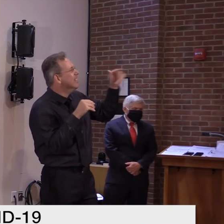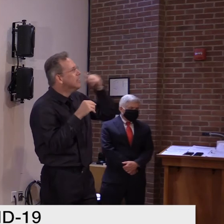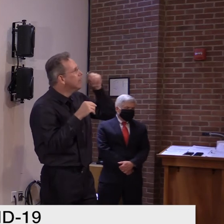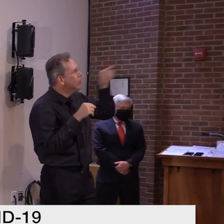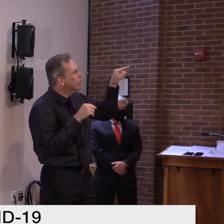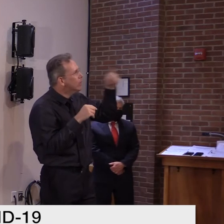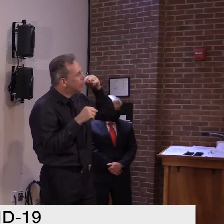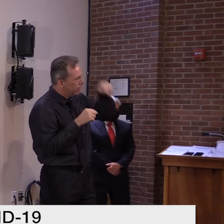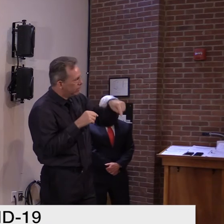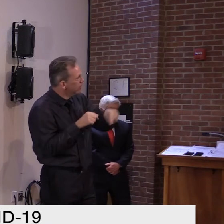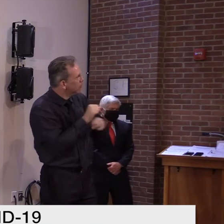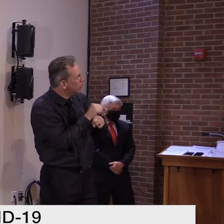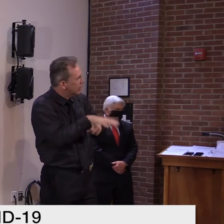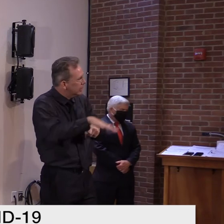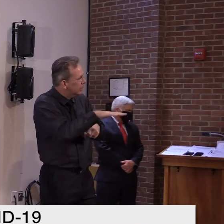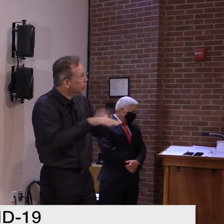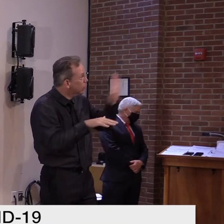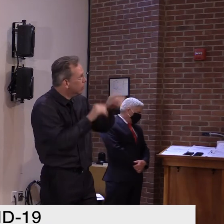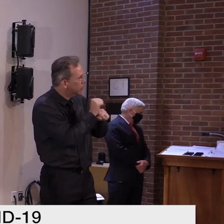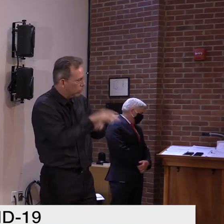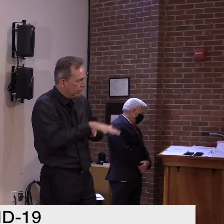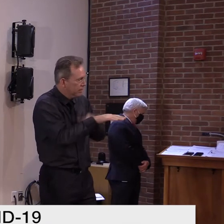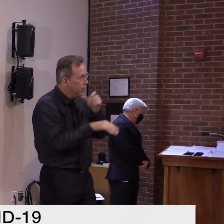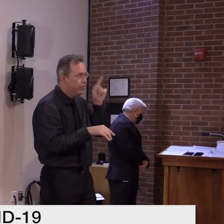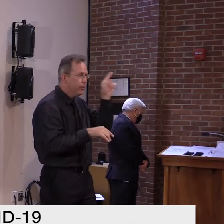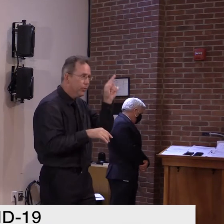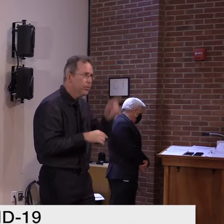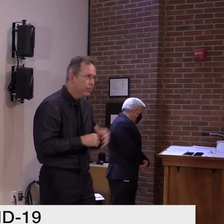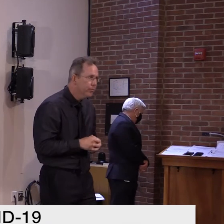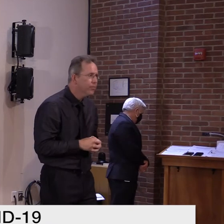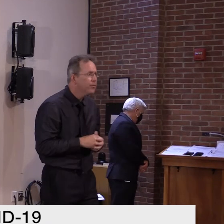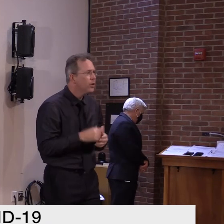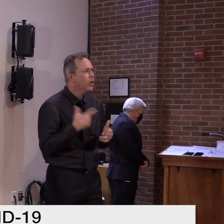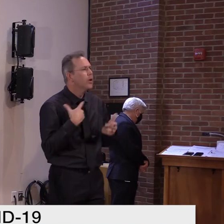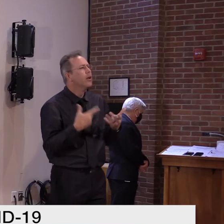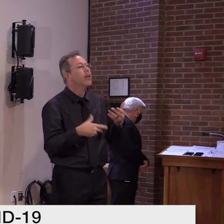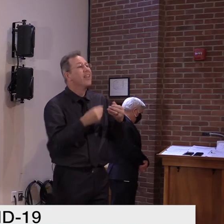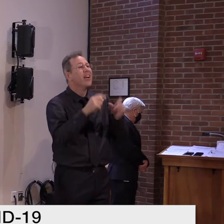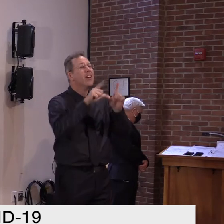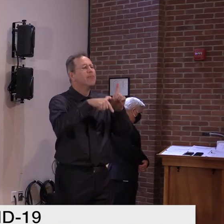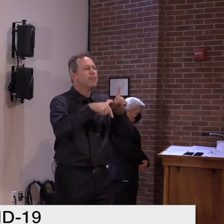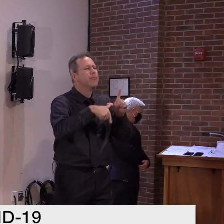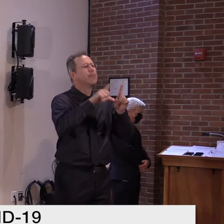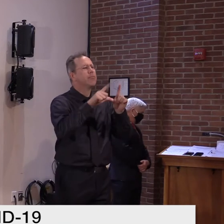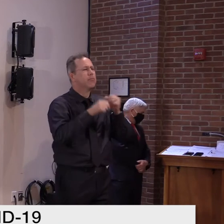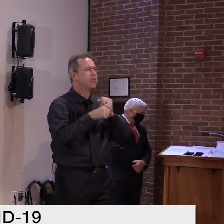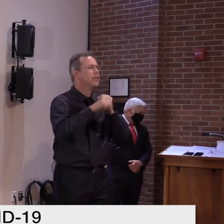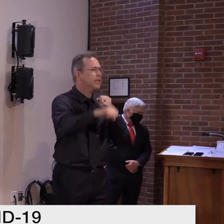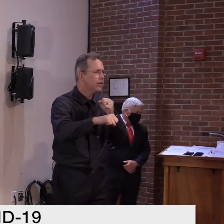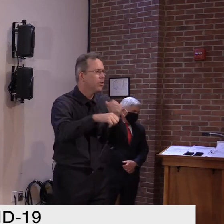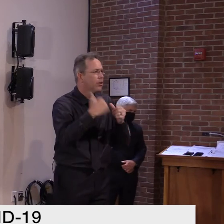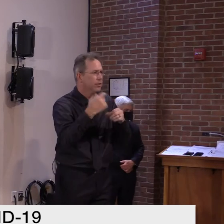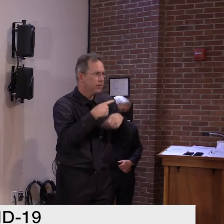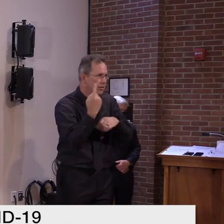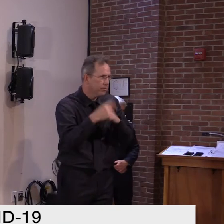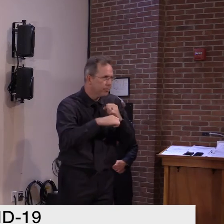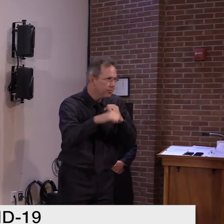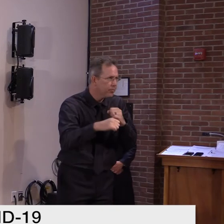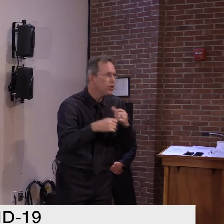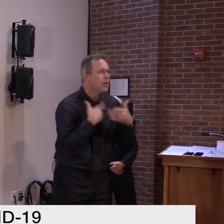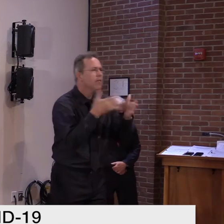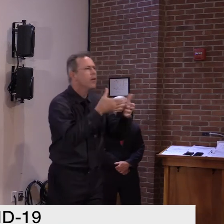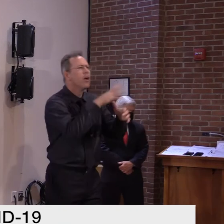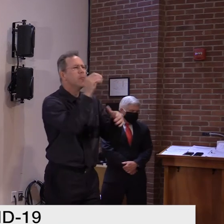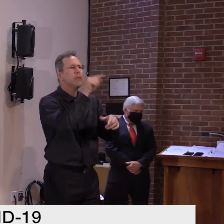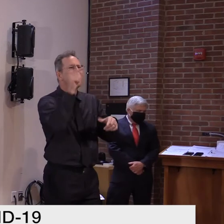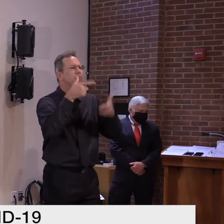um, that we've extended the date. We have some that, more money available now. And, uh, we just want them to apply on behalf of their